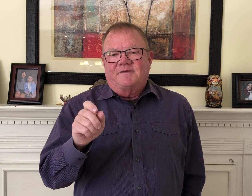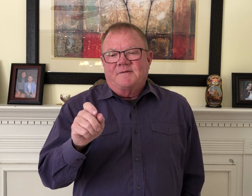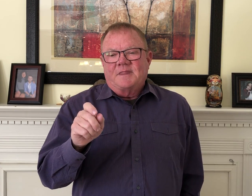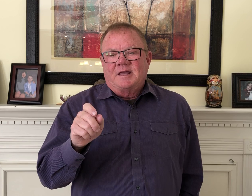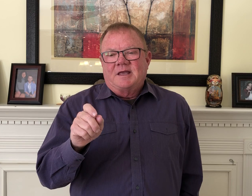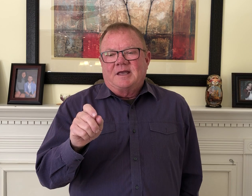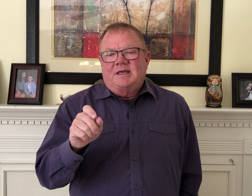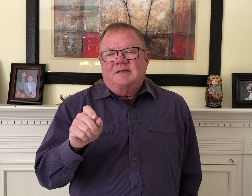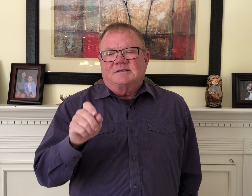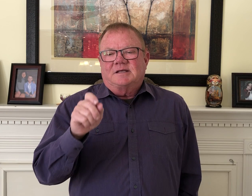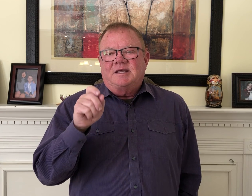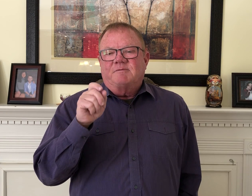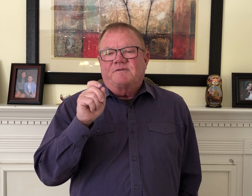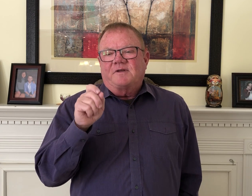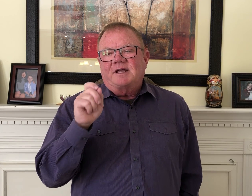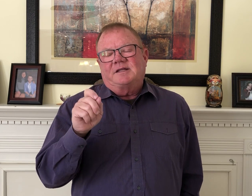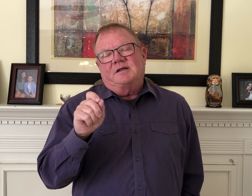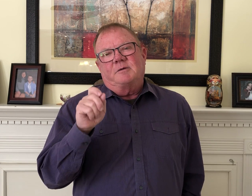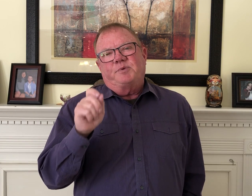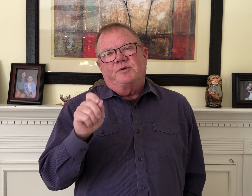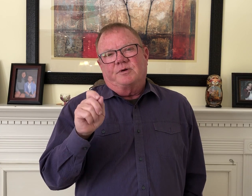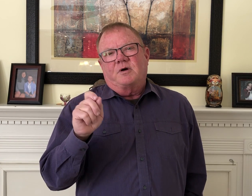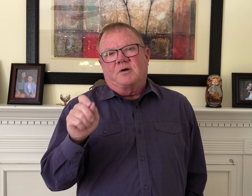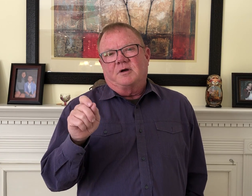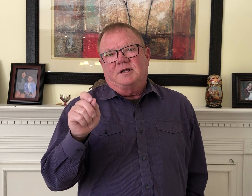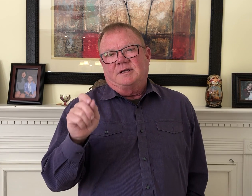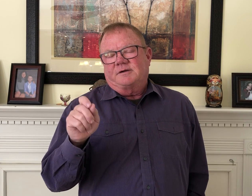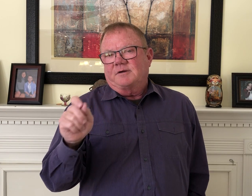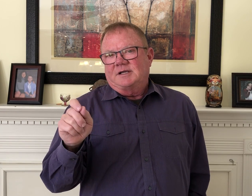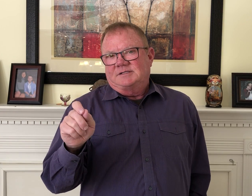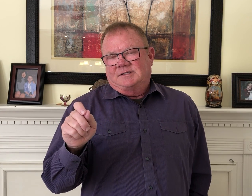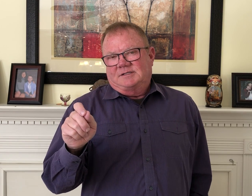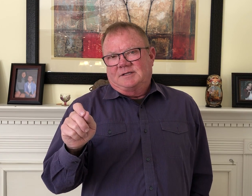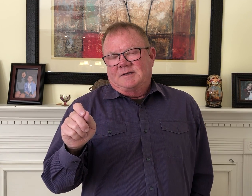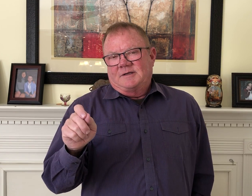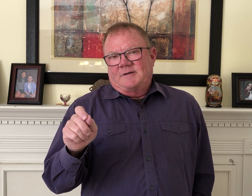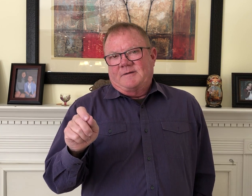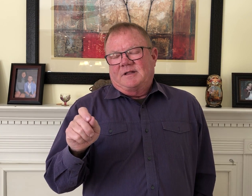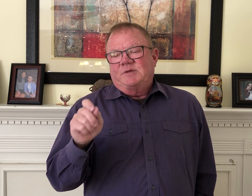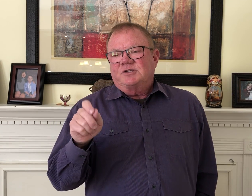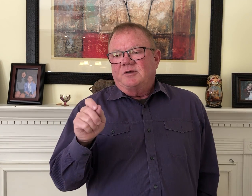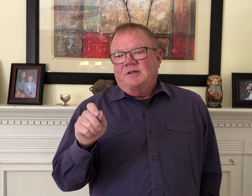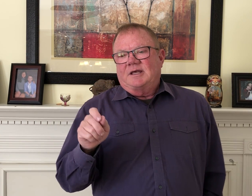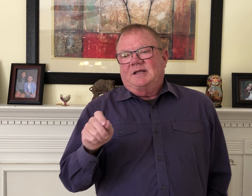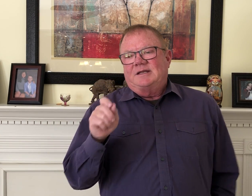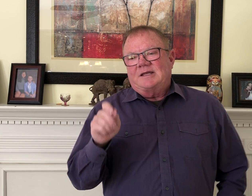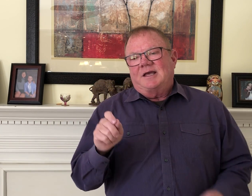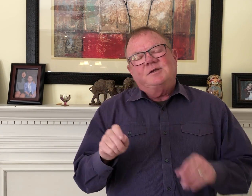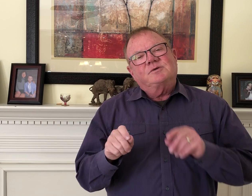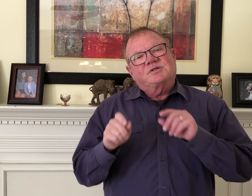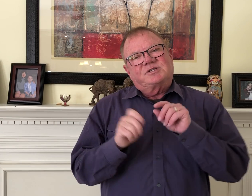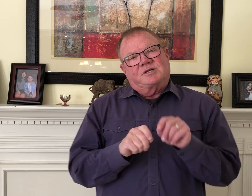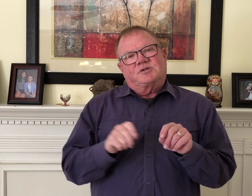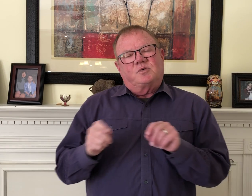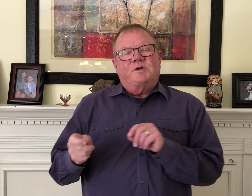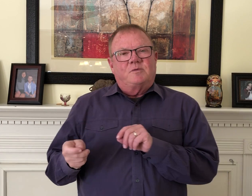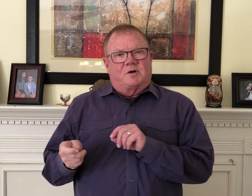is he reflected a pure heart in a crisis. Let me show you that in Daniel 621.